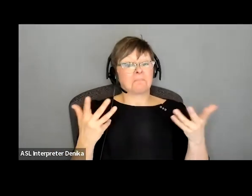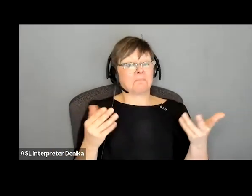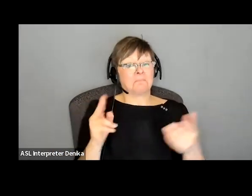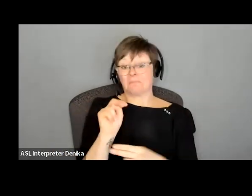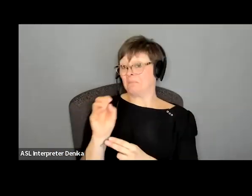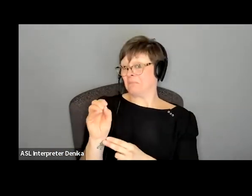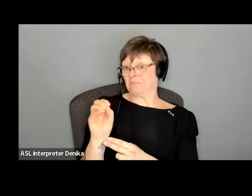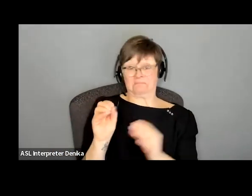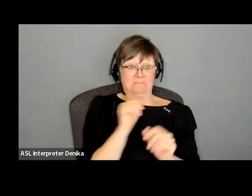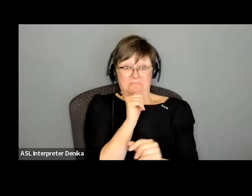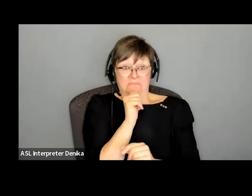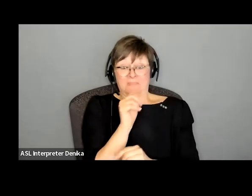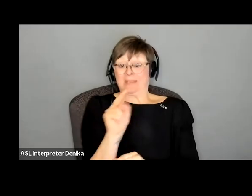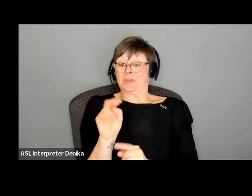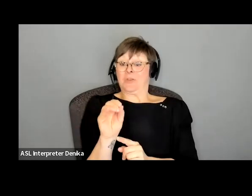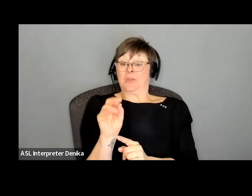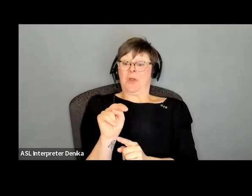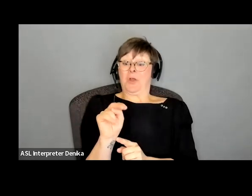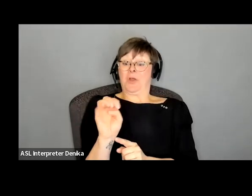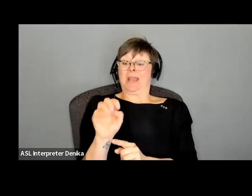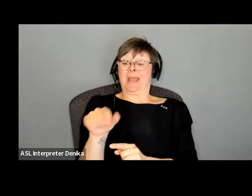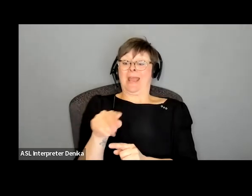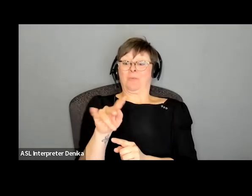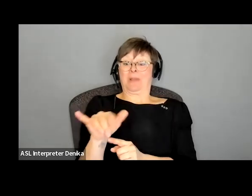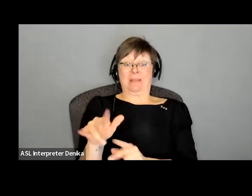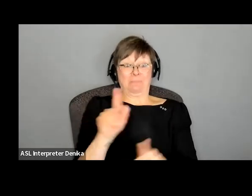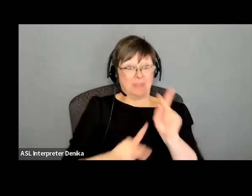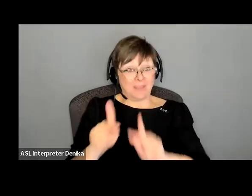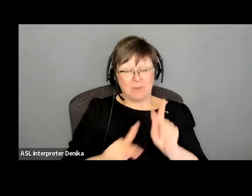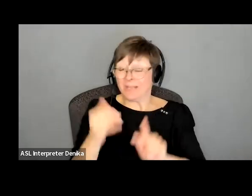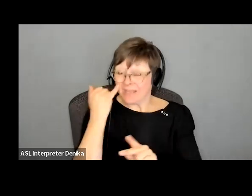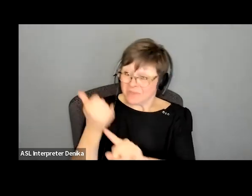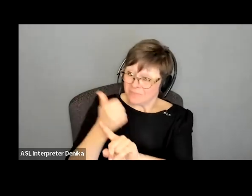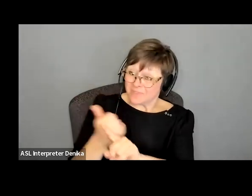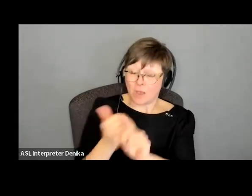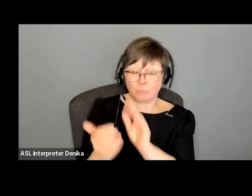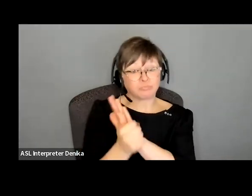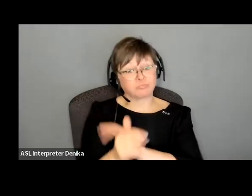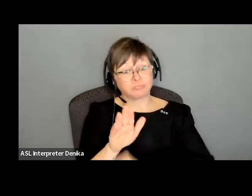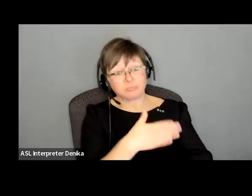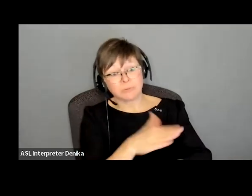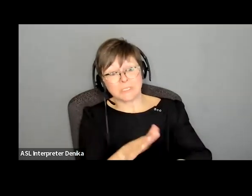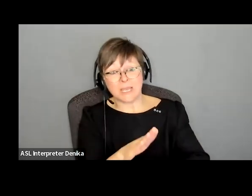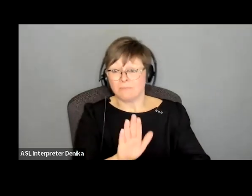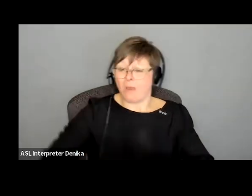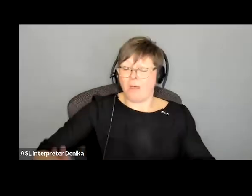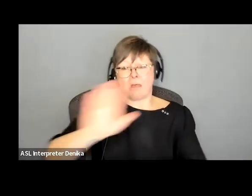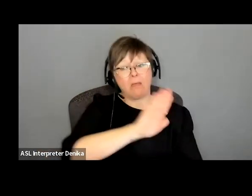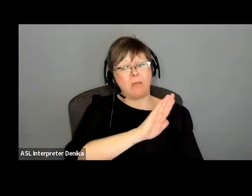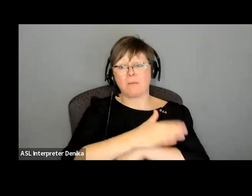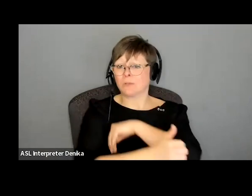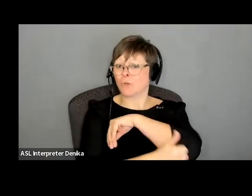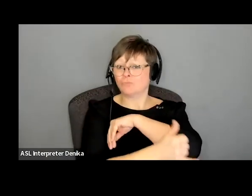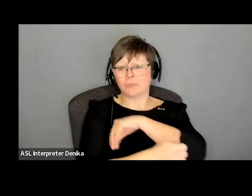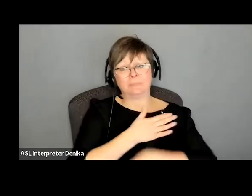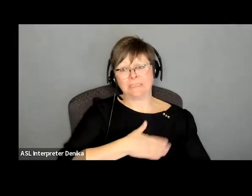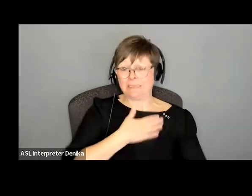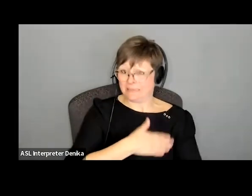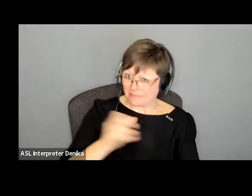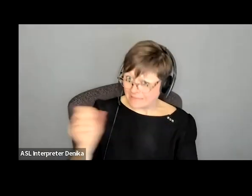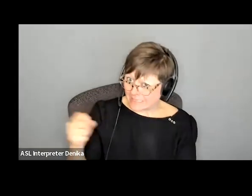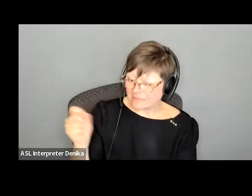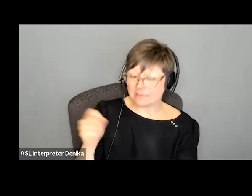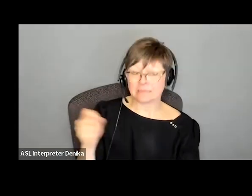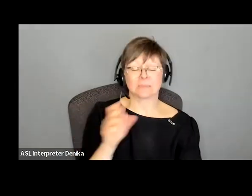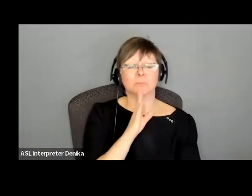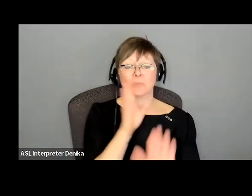people or hopeful equity people who who can sing from all across the country and definitely as that would